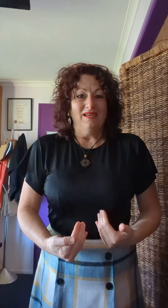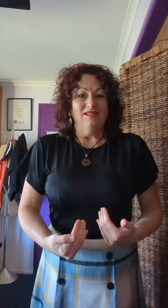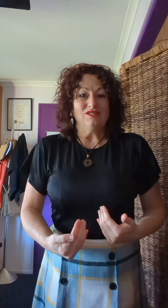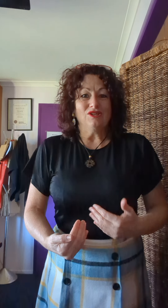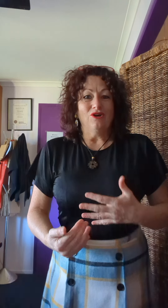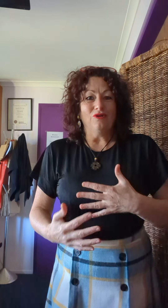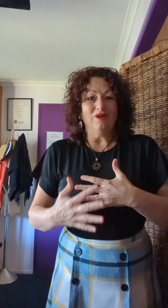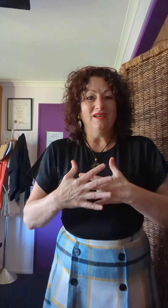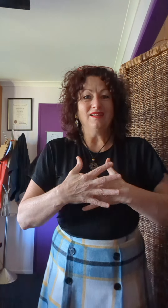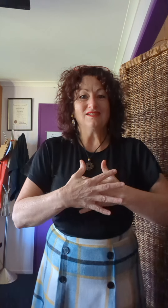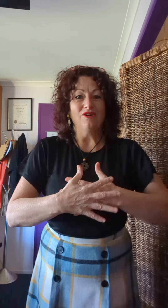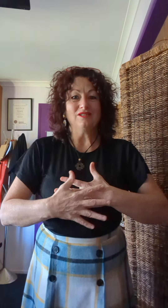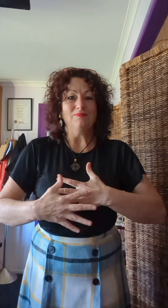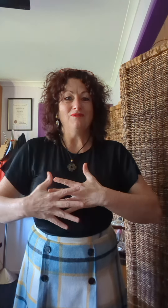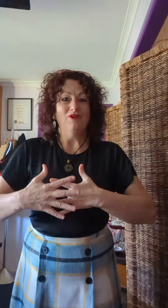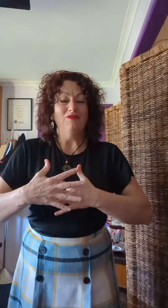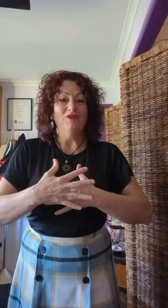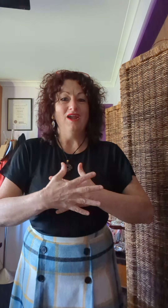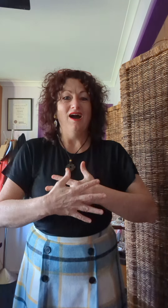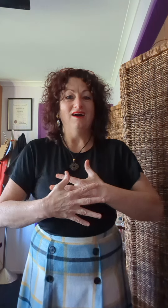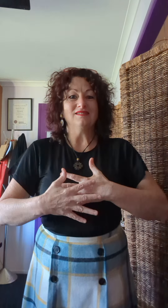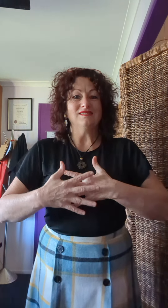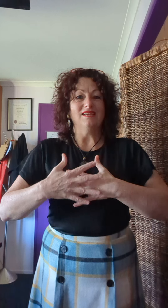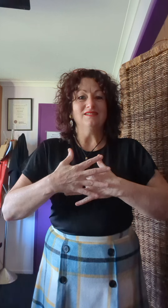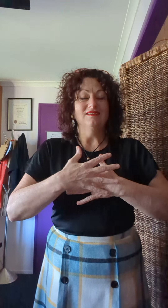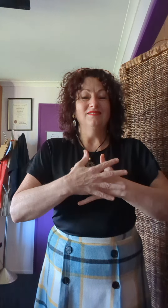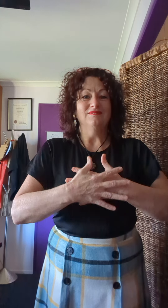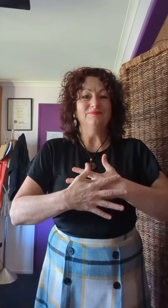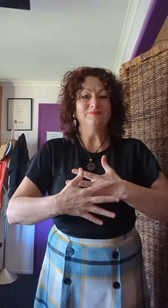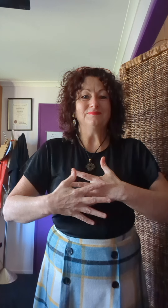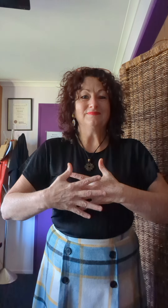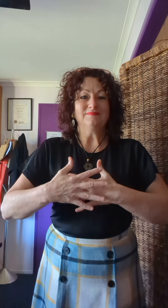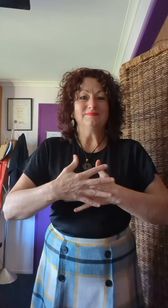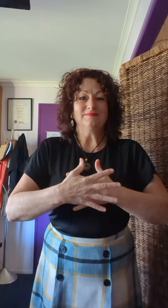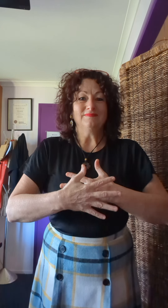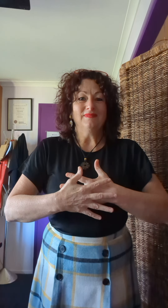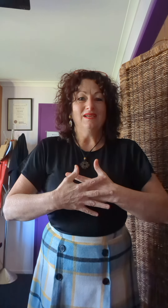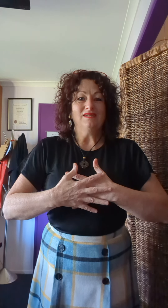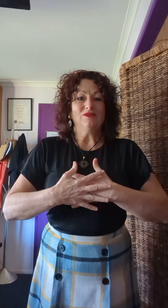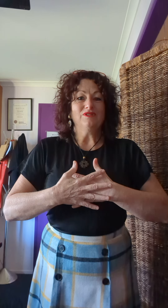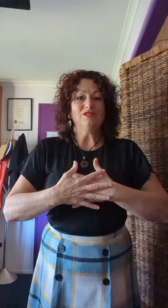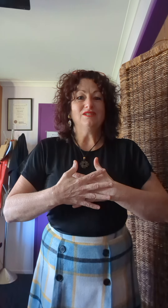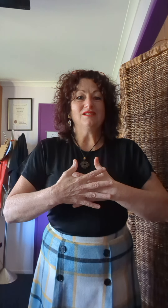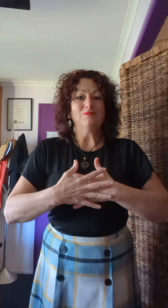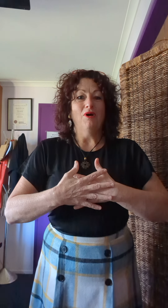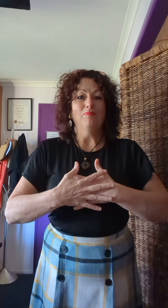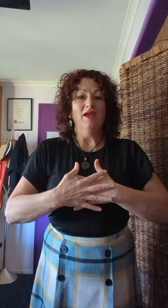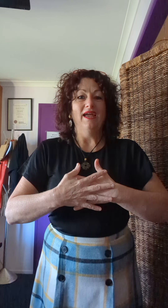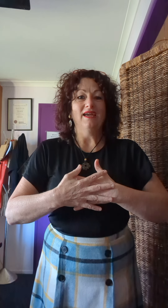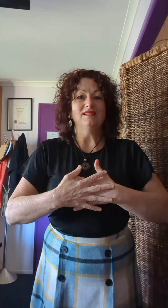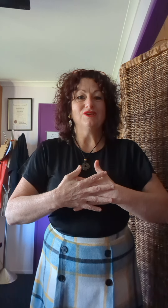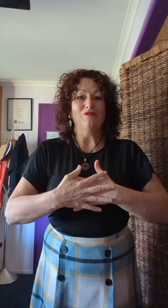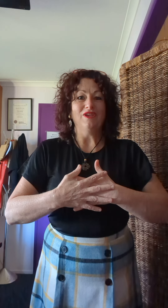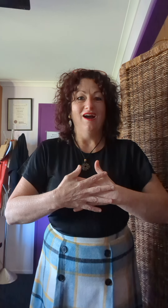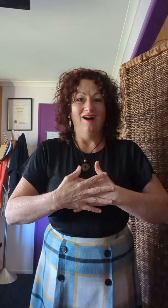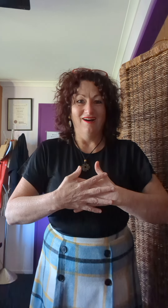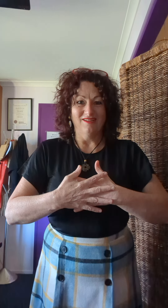So it's going to be very, very heart-centered. So I want you just to pop your hands over your heart